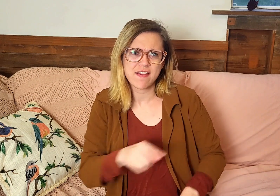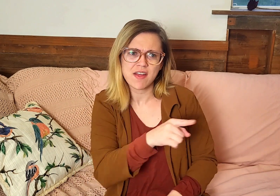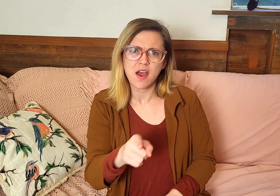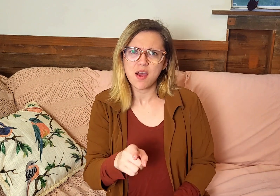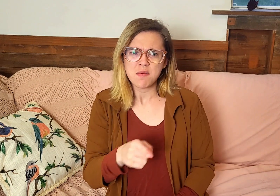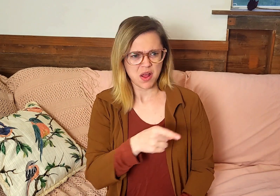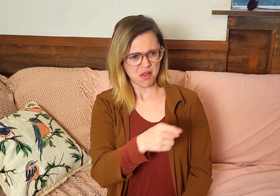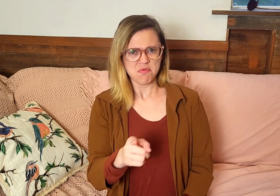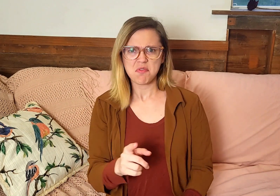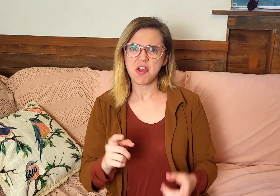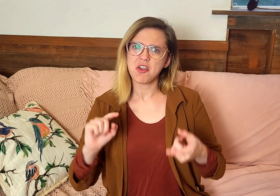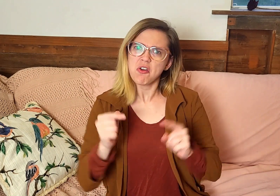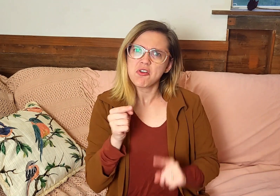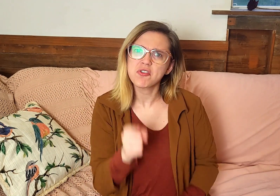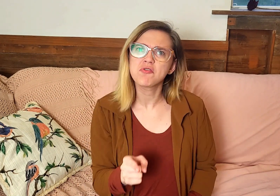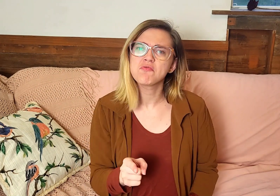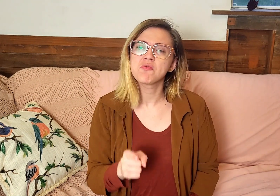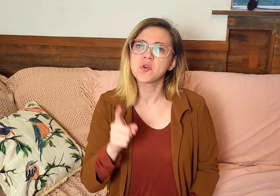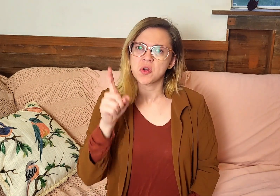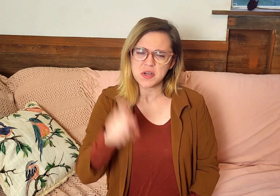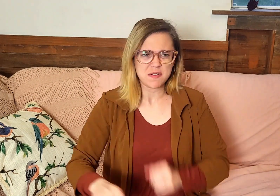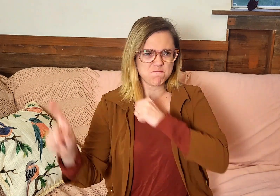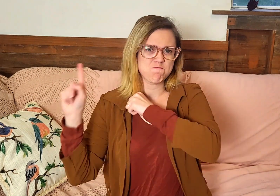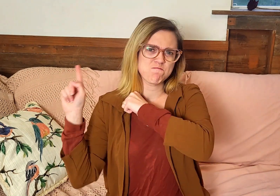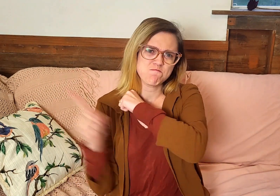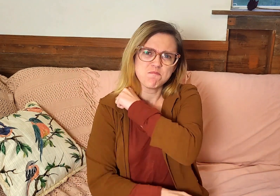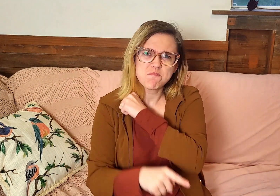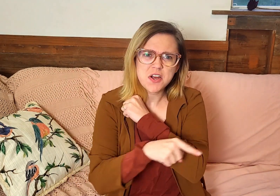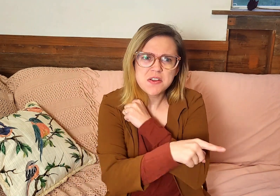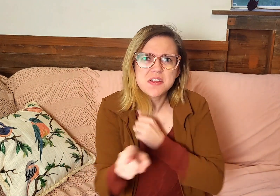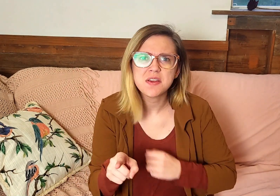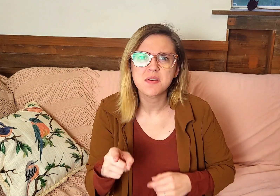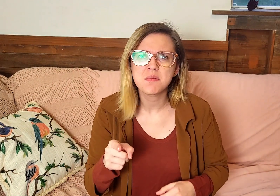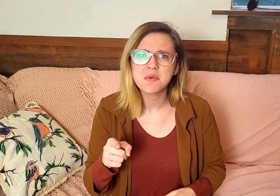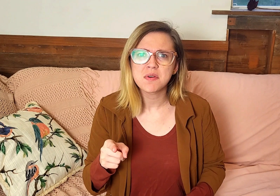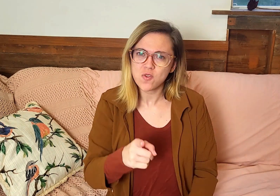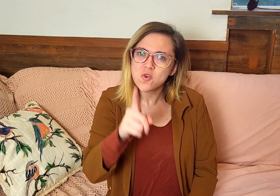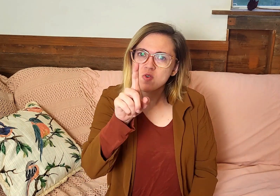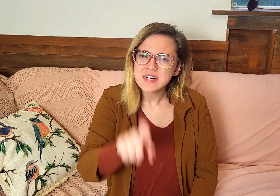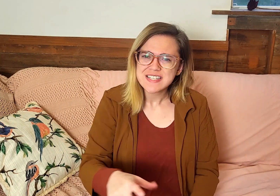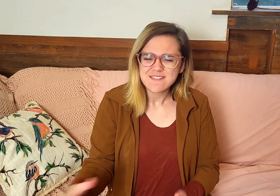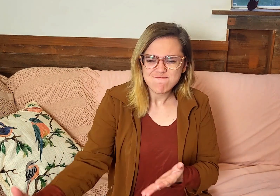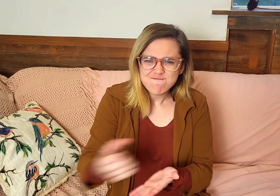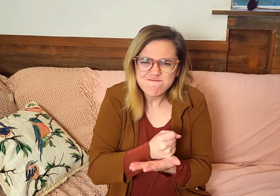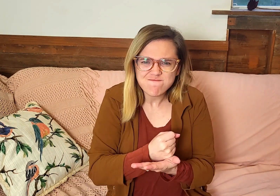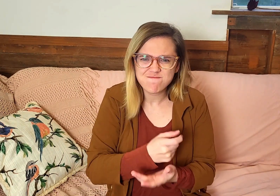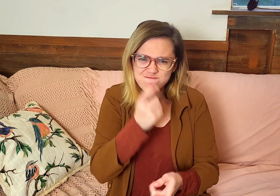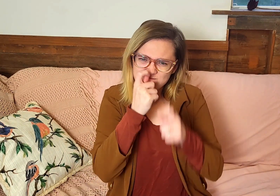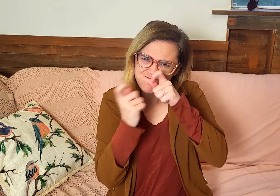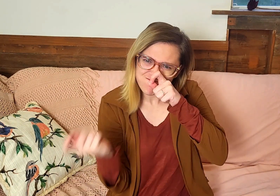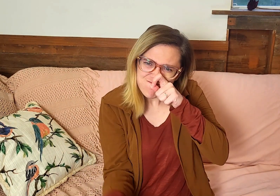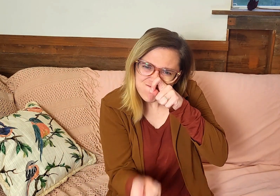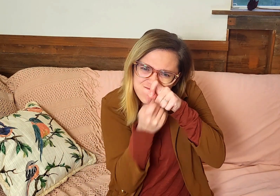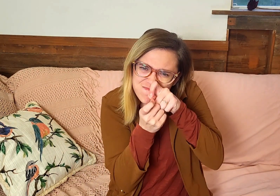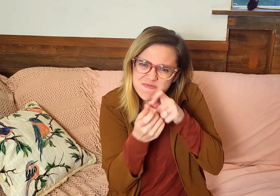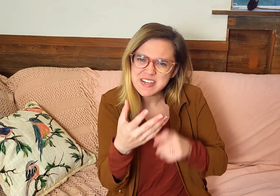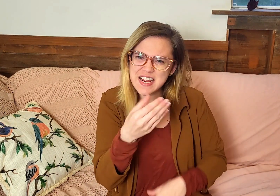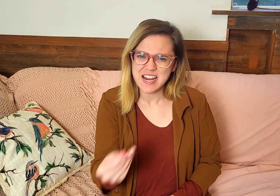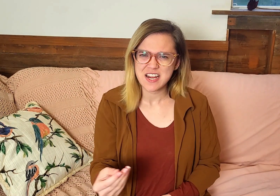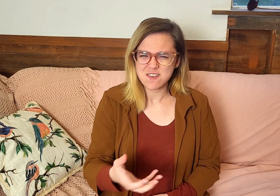those people. They hurt you. They need to be punished. You need to get your revenge. And you